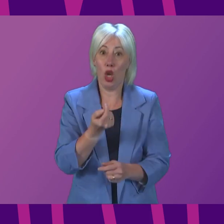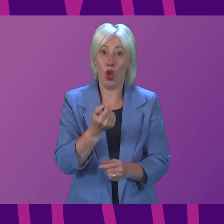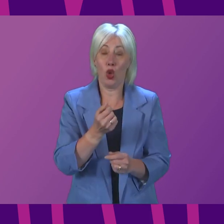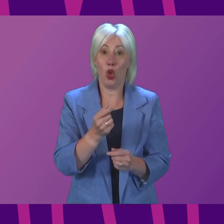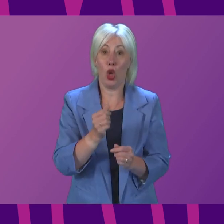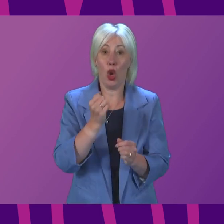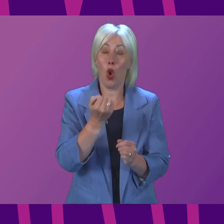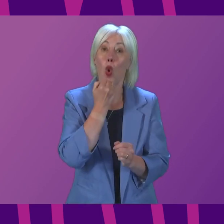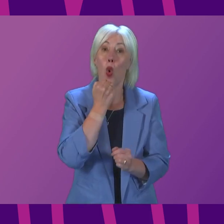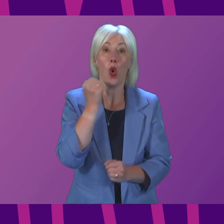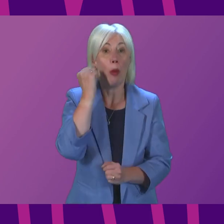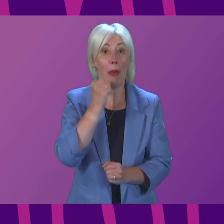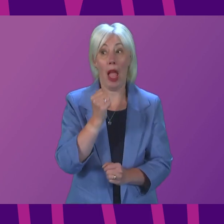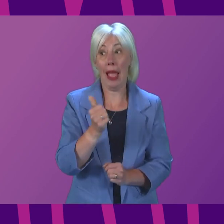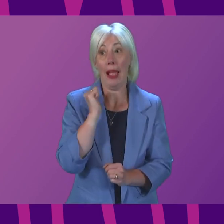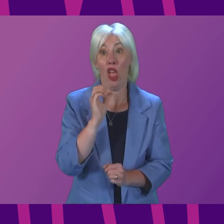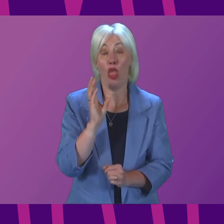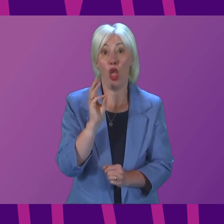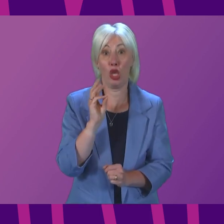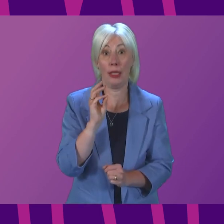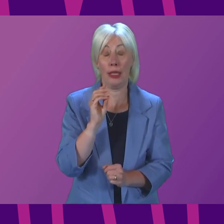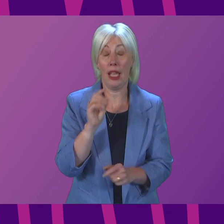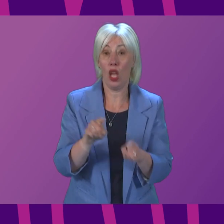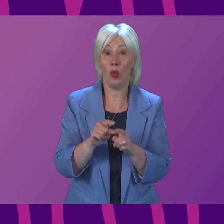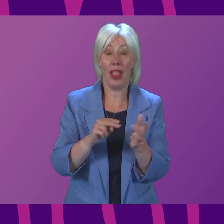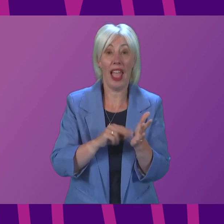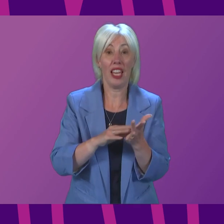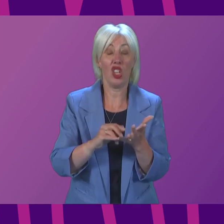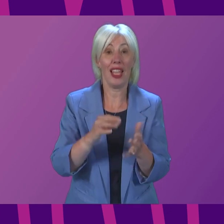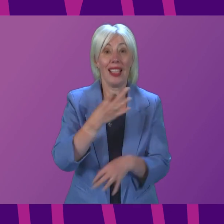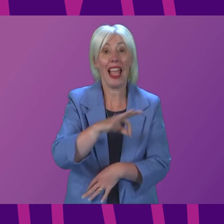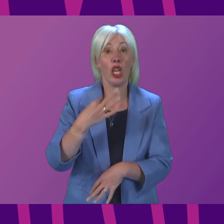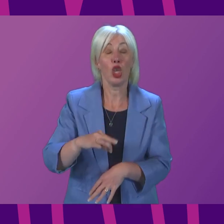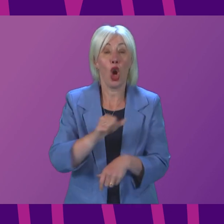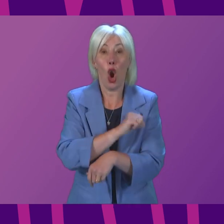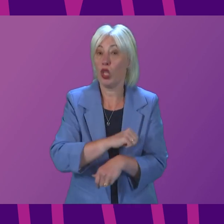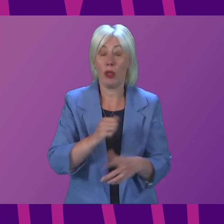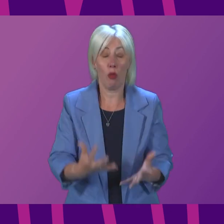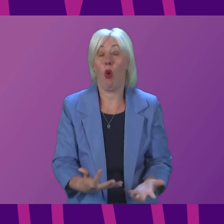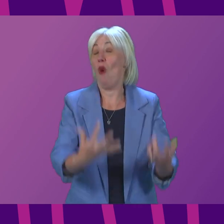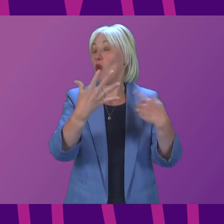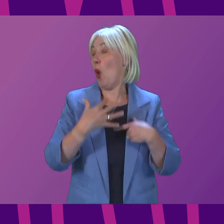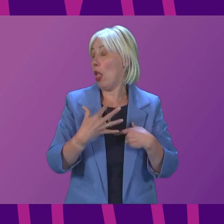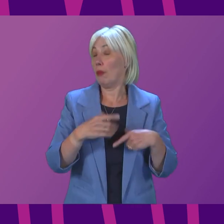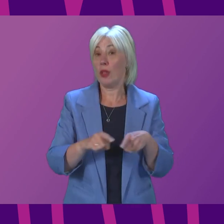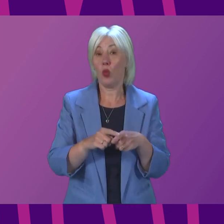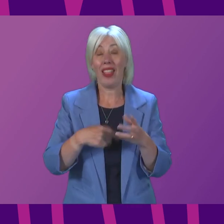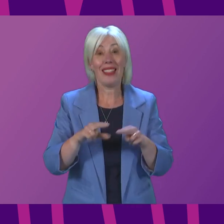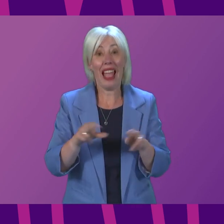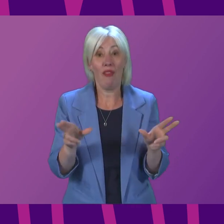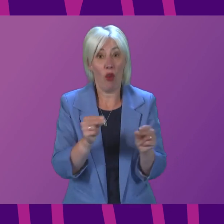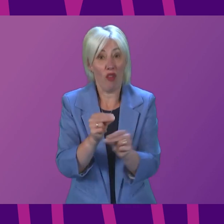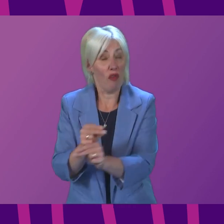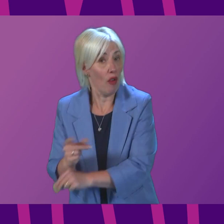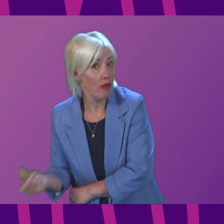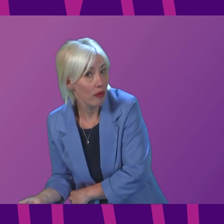last Thursday. All three NHS Lanarkshire hospitals are reportedly overwhelmed, and staff absence is up. Can the